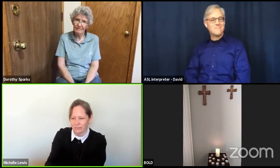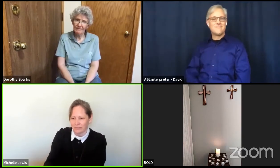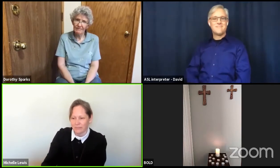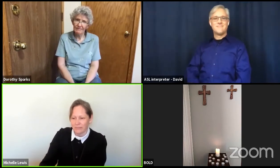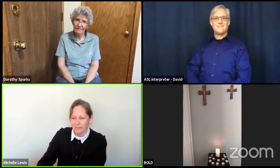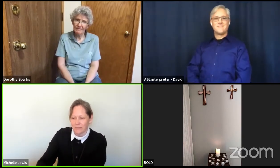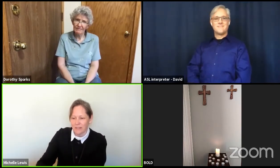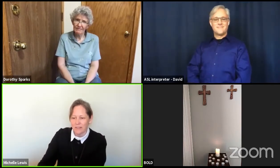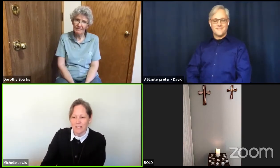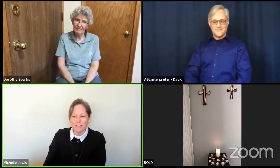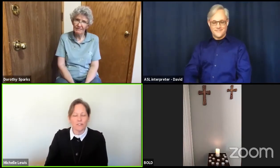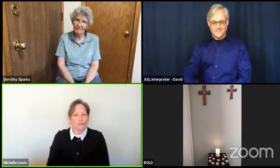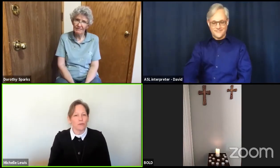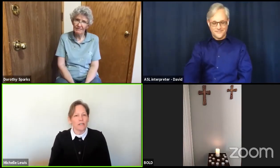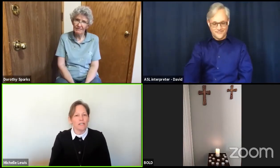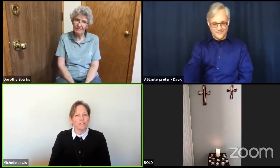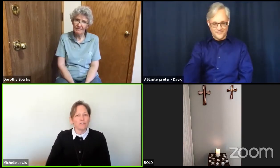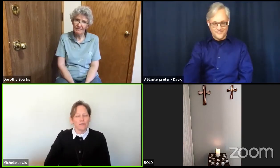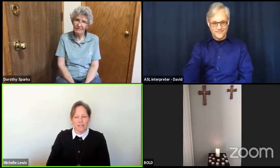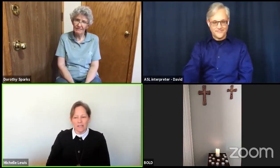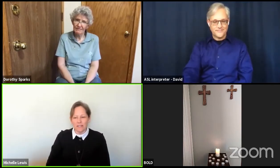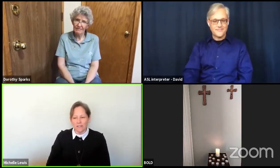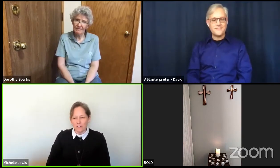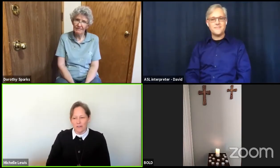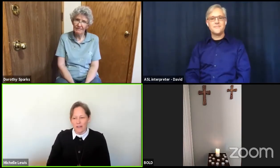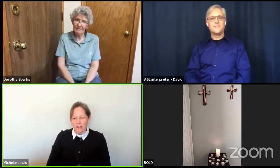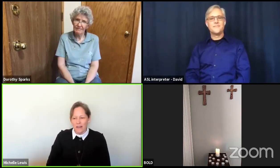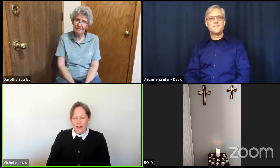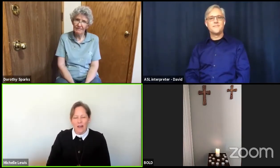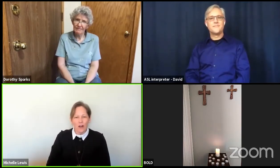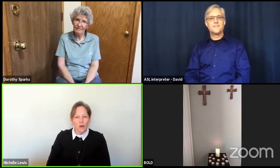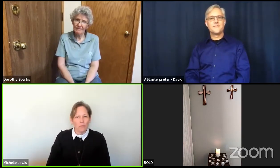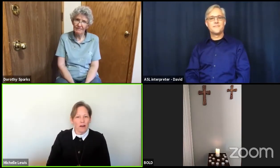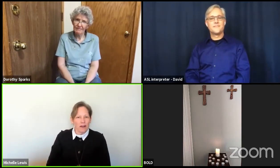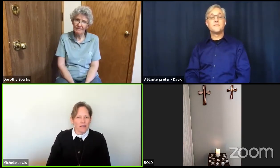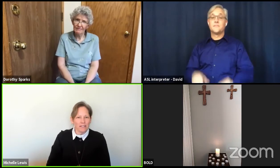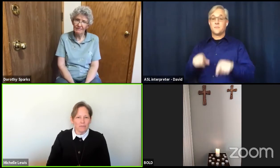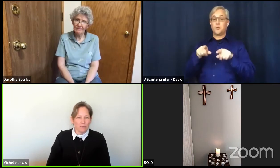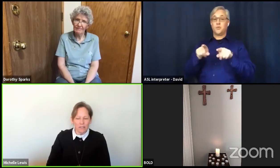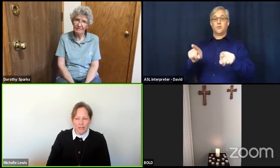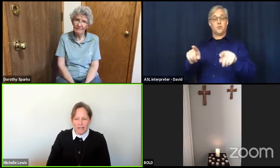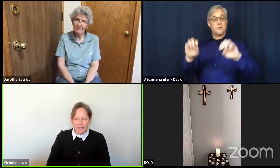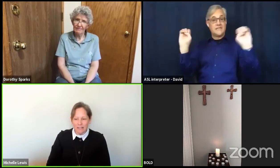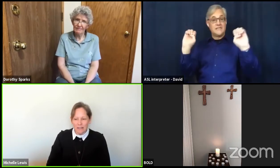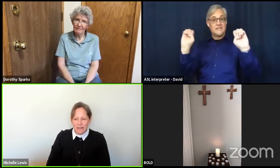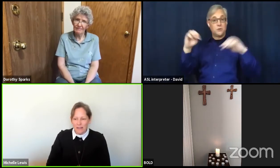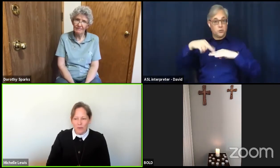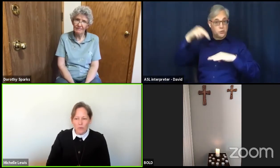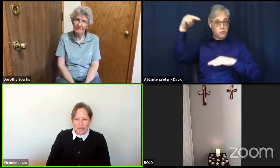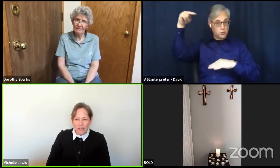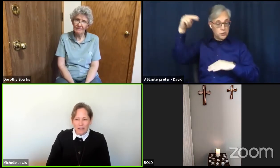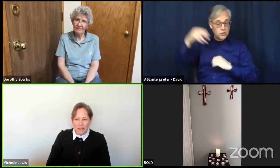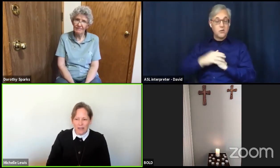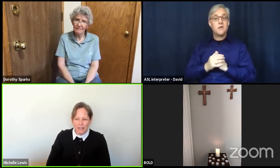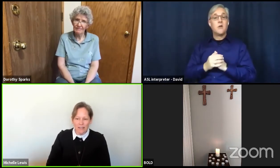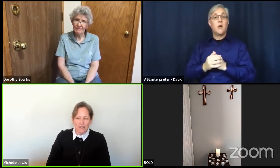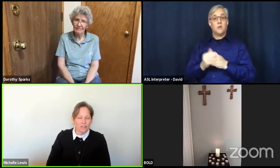These stories during Easter help us realize that we can ask Jesus